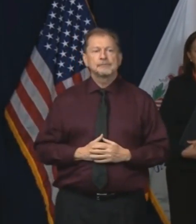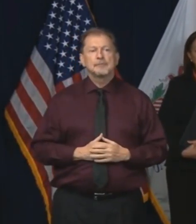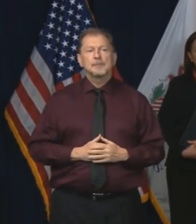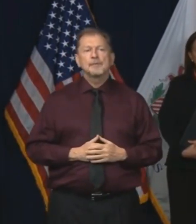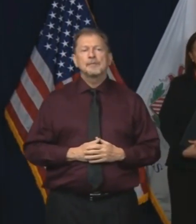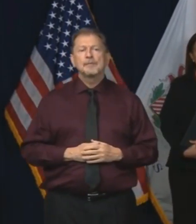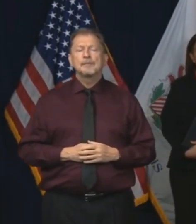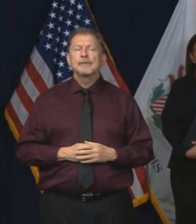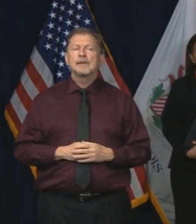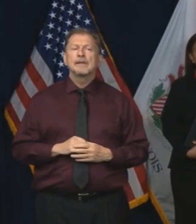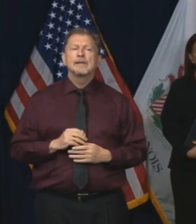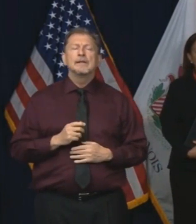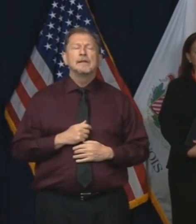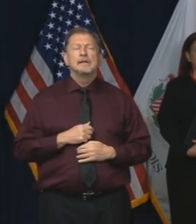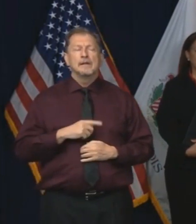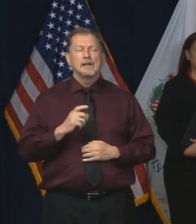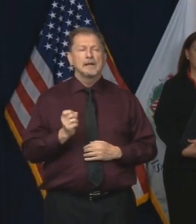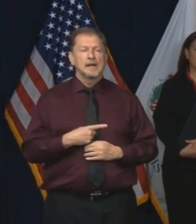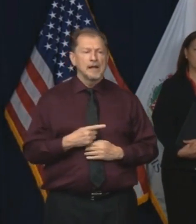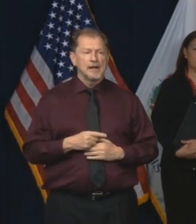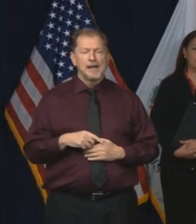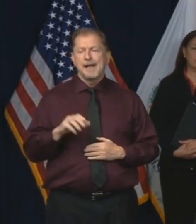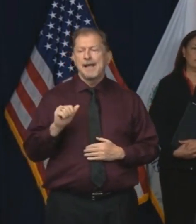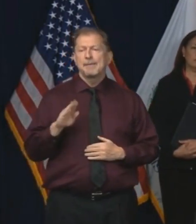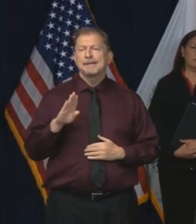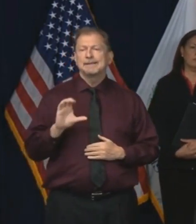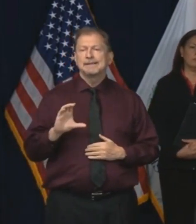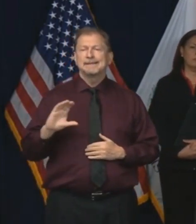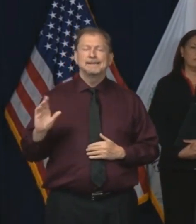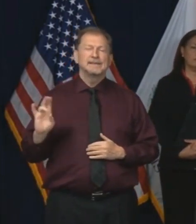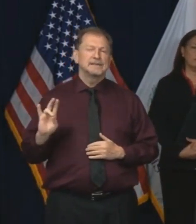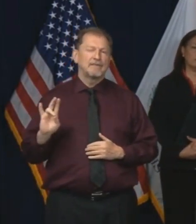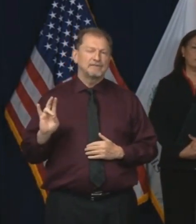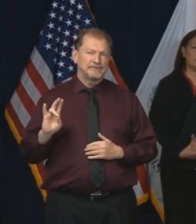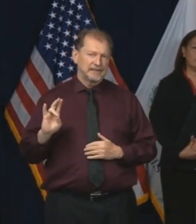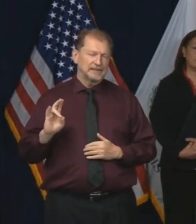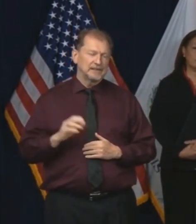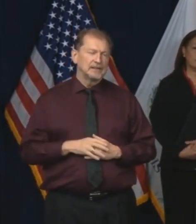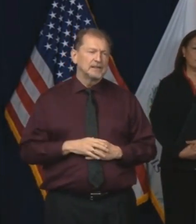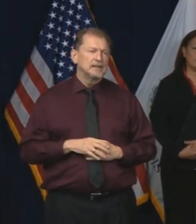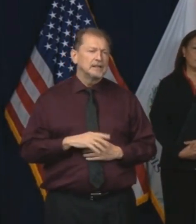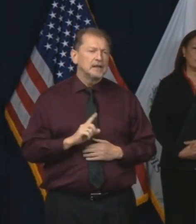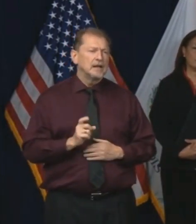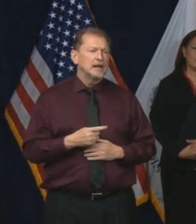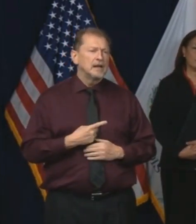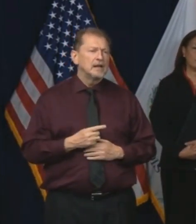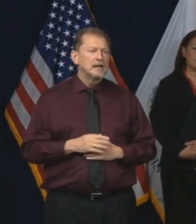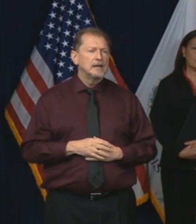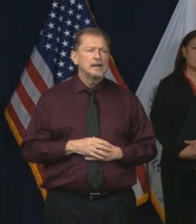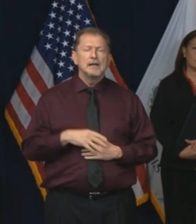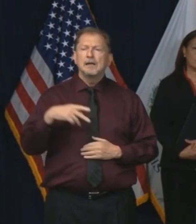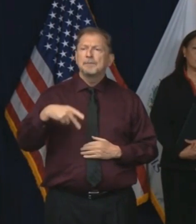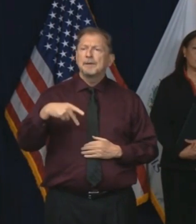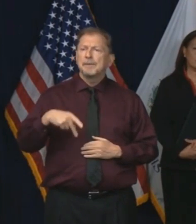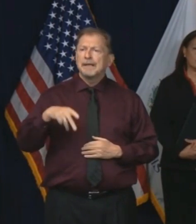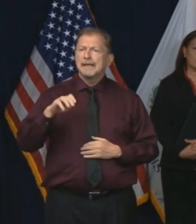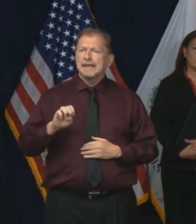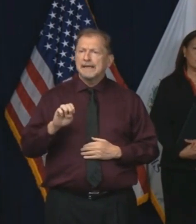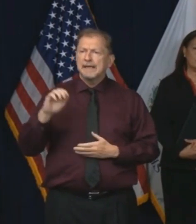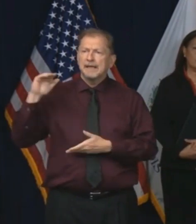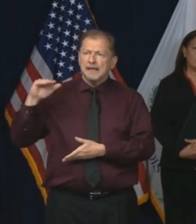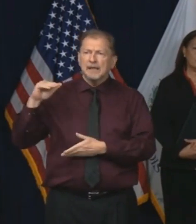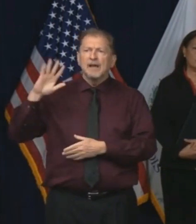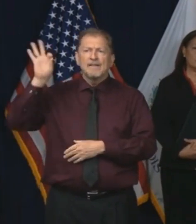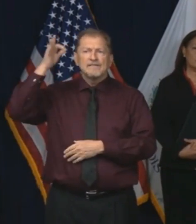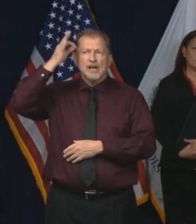And Governor, this one is from Laura from ABC7. Can you please ask the Governor about PPE supplies sent from the